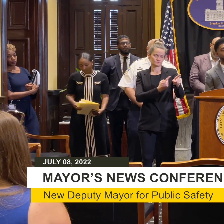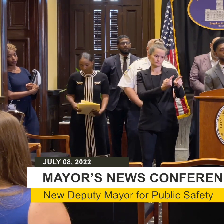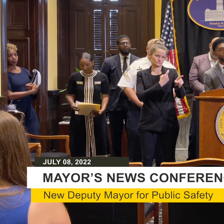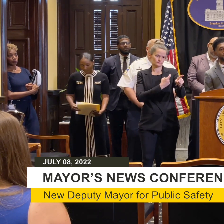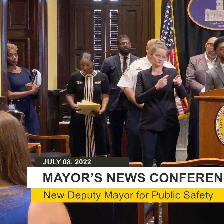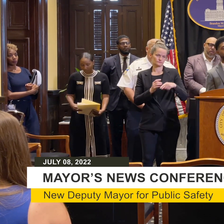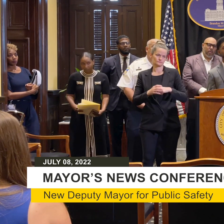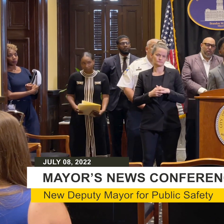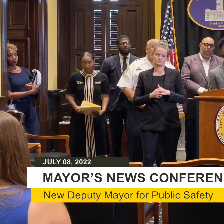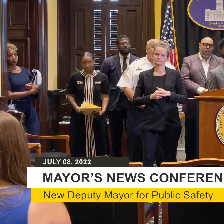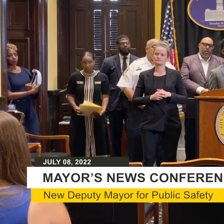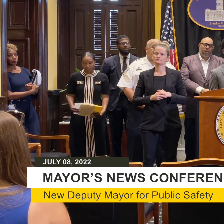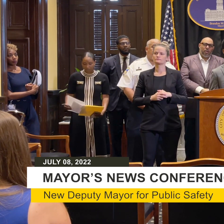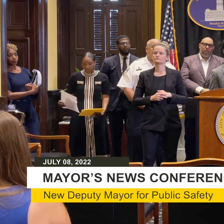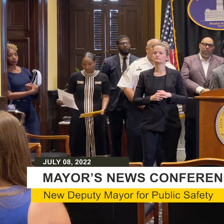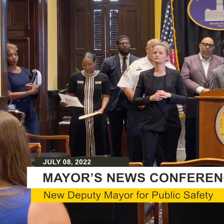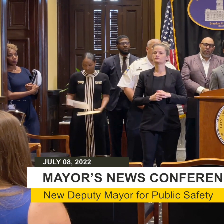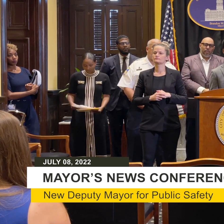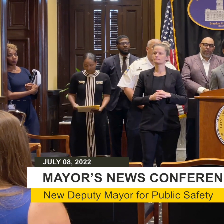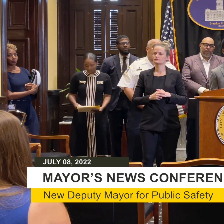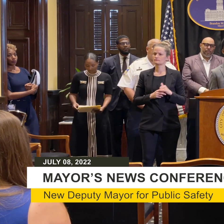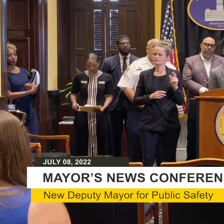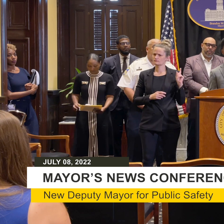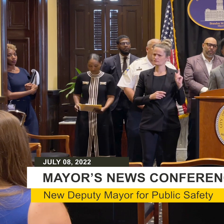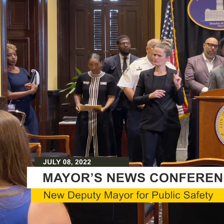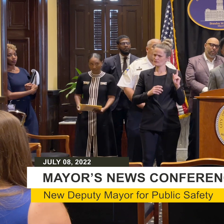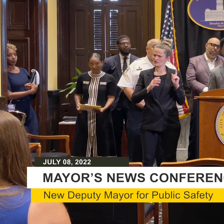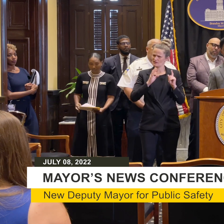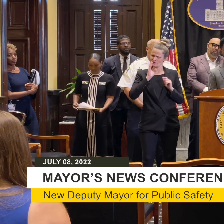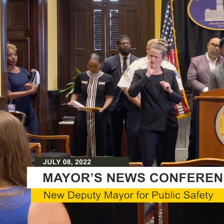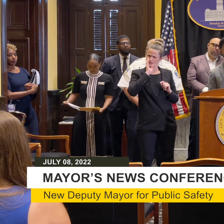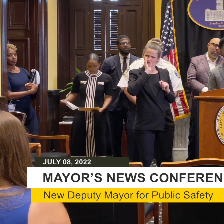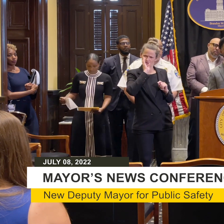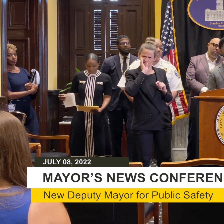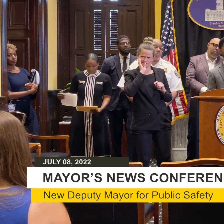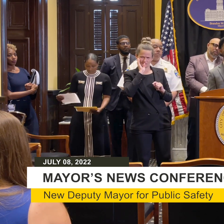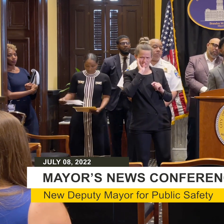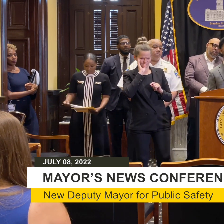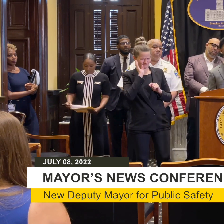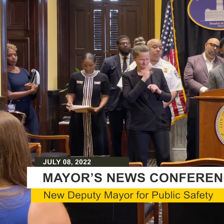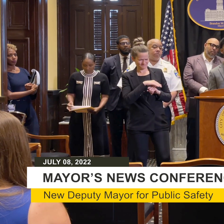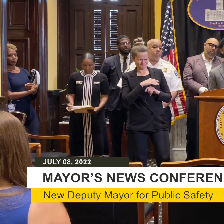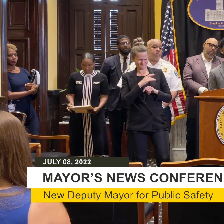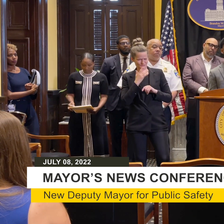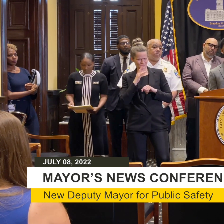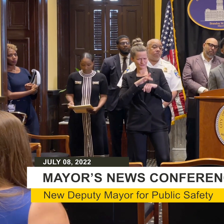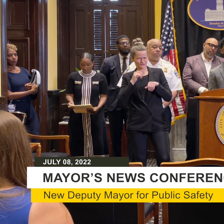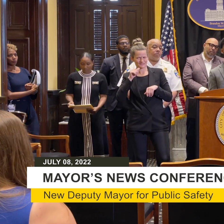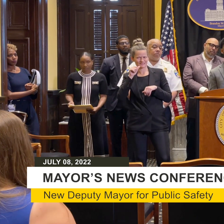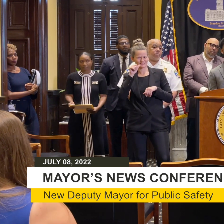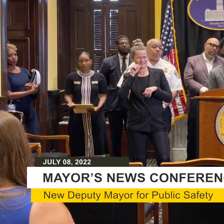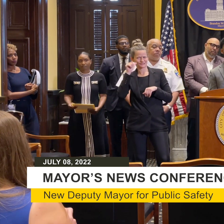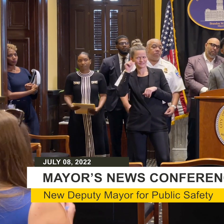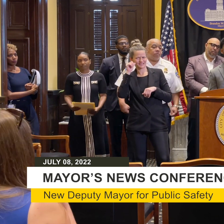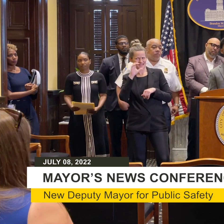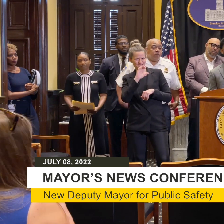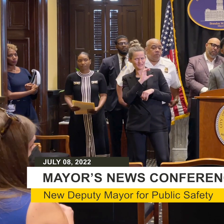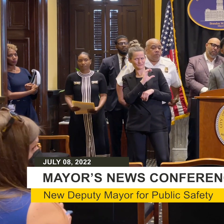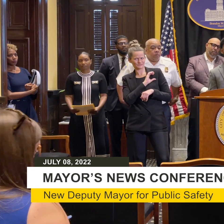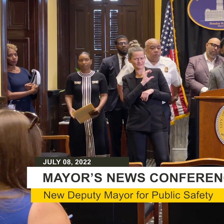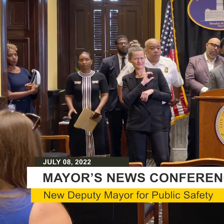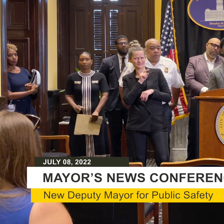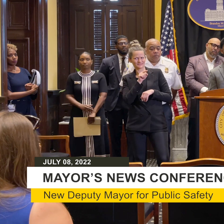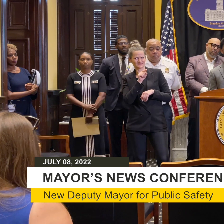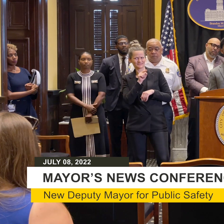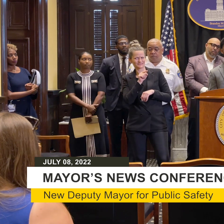I know that there was police activity there earlier in the day. You said that you're enforcing the law, but we know this behavior itself is illegal.